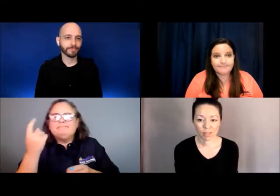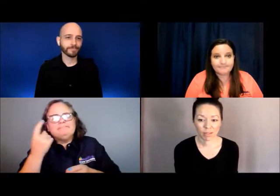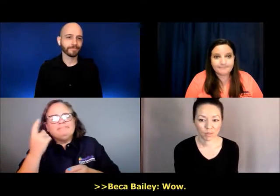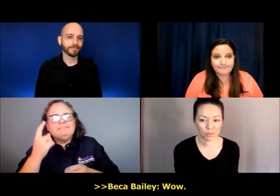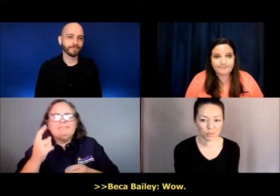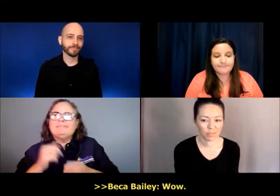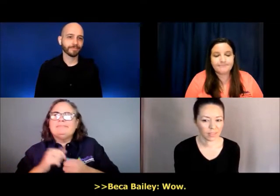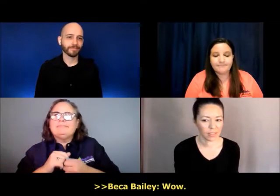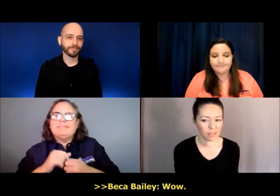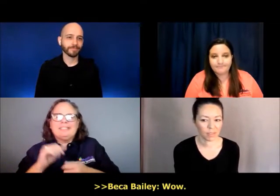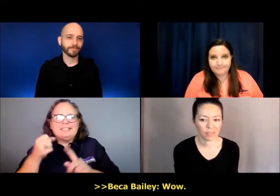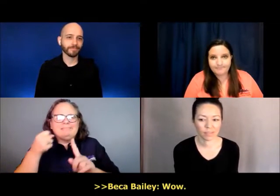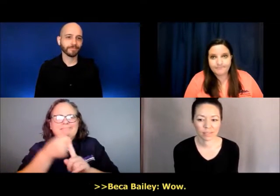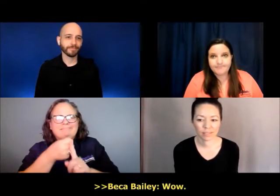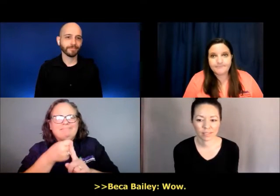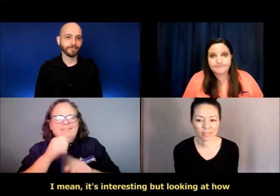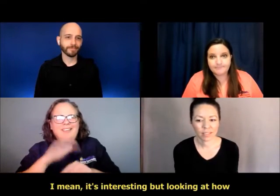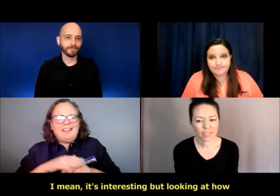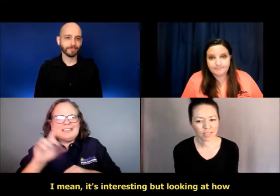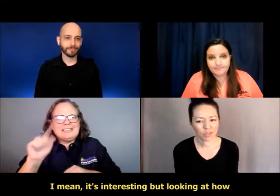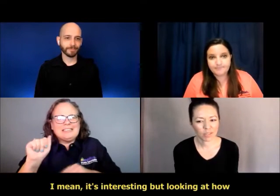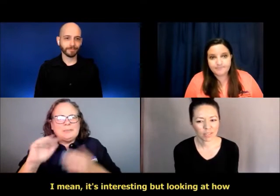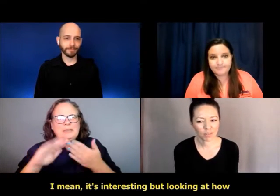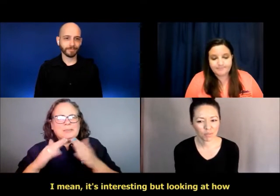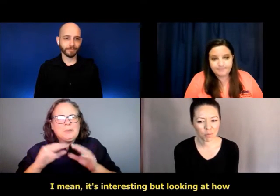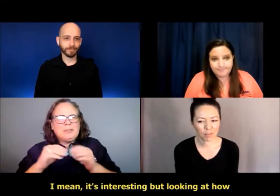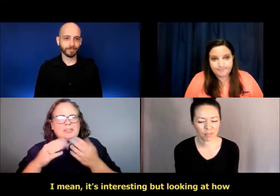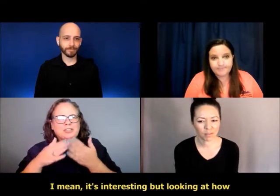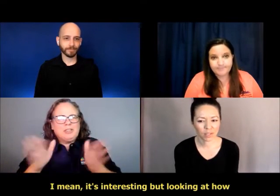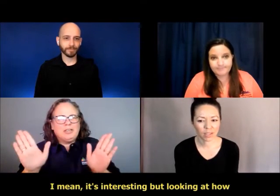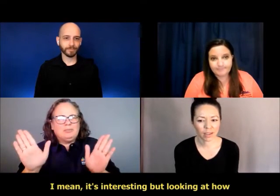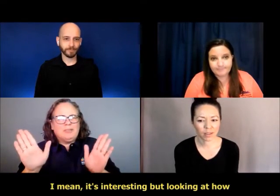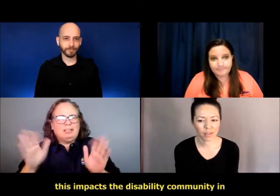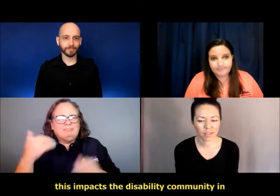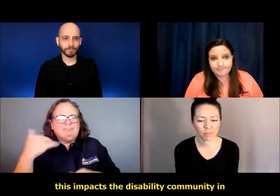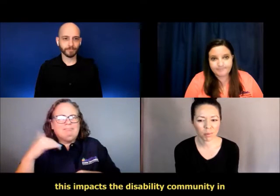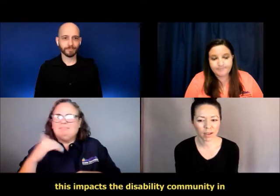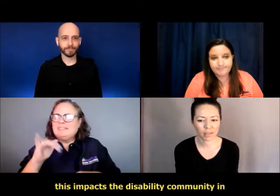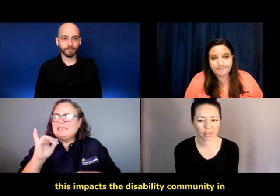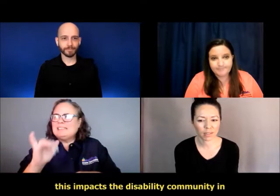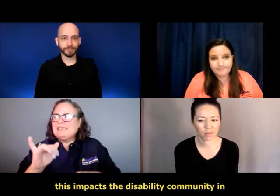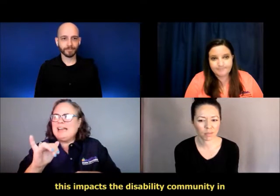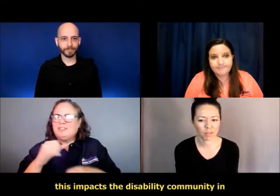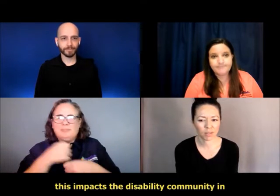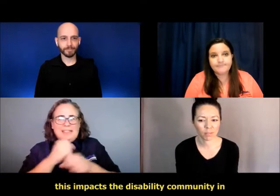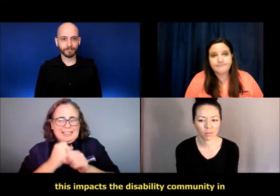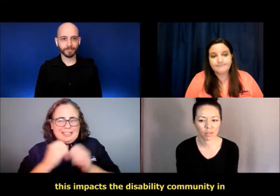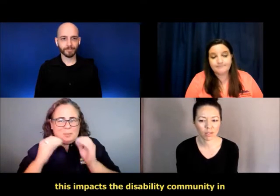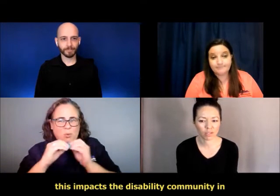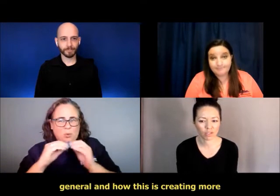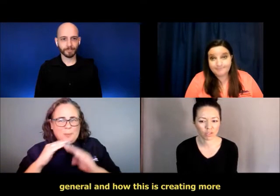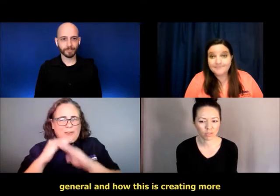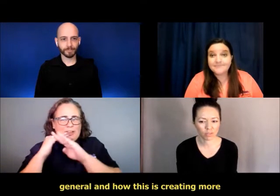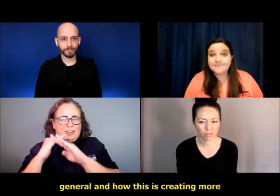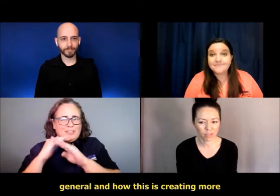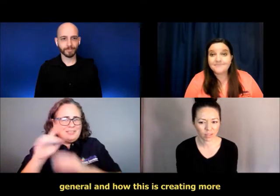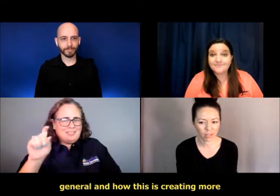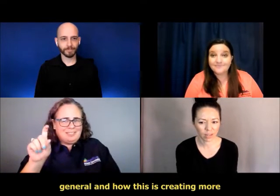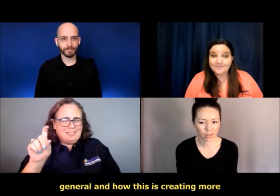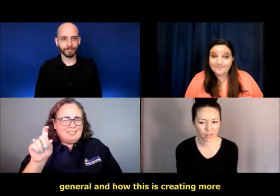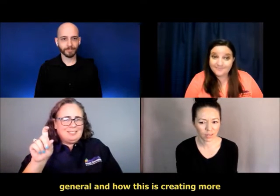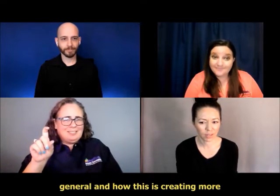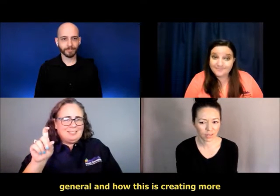Wow. I mean, it's interesting. But looking at how this impacts the disability community in general